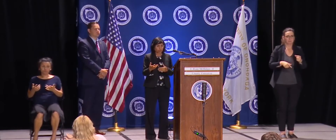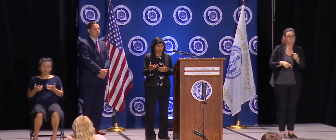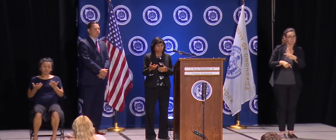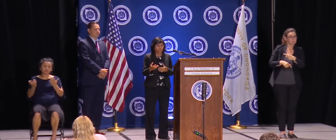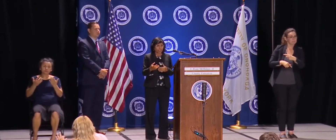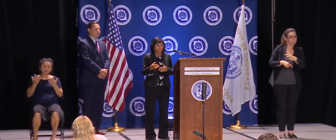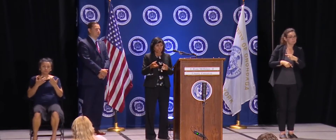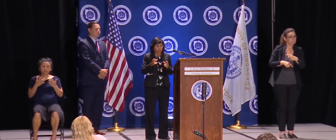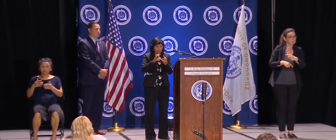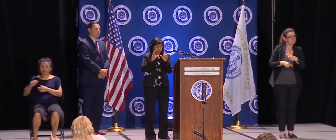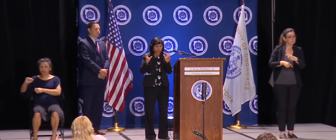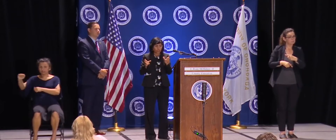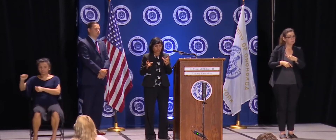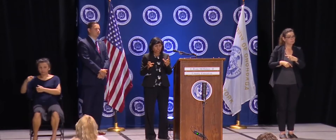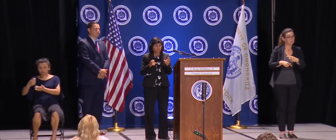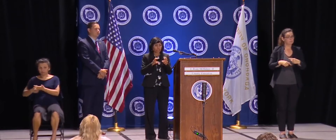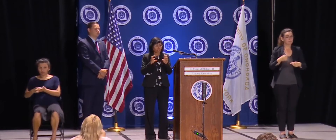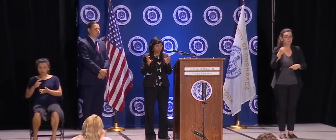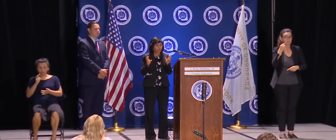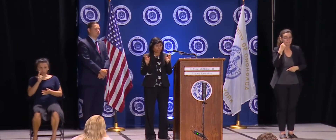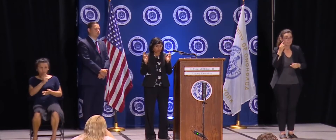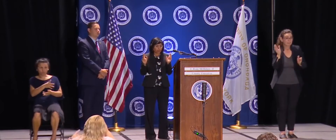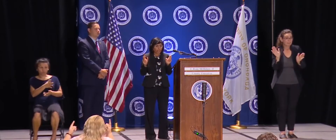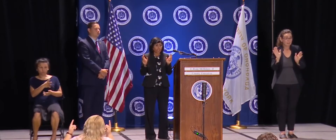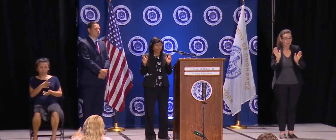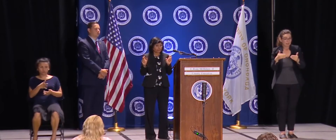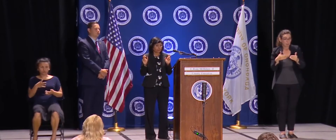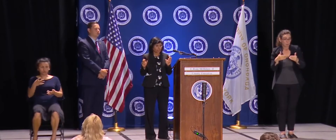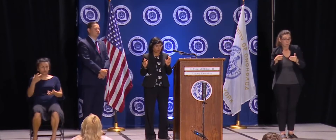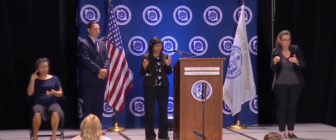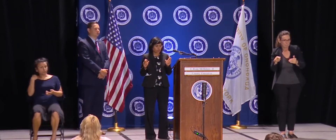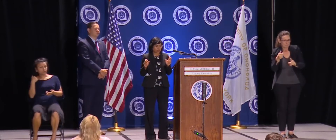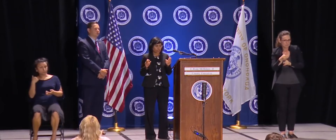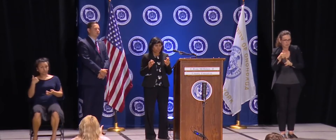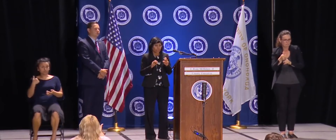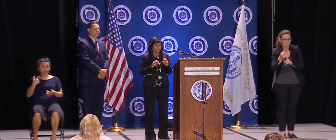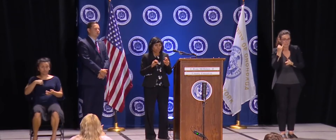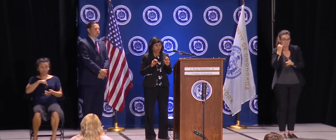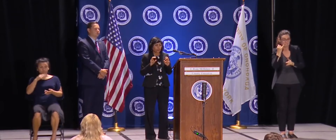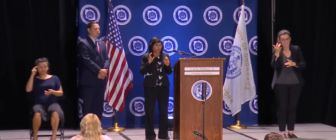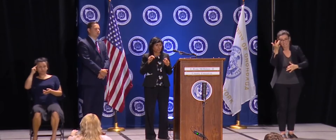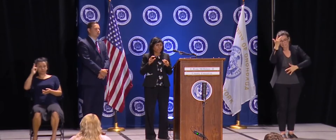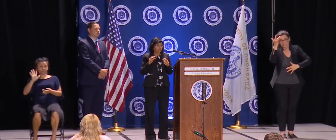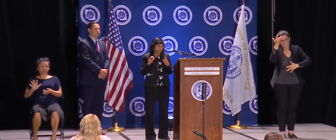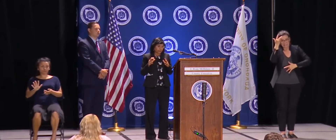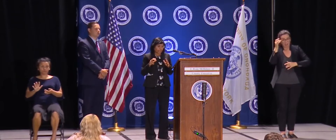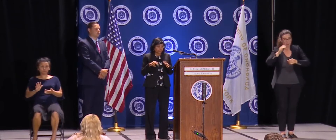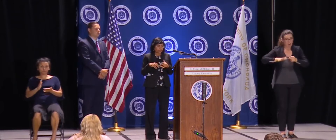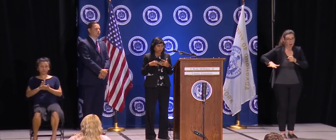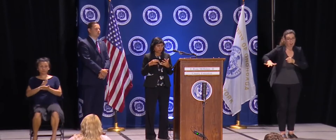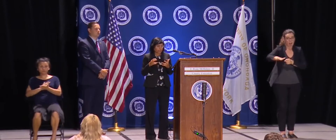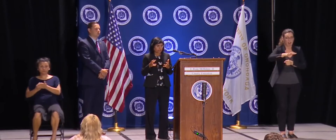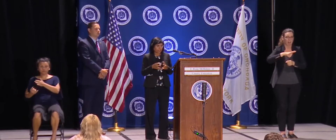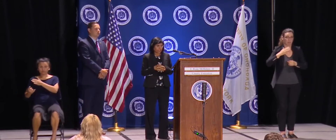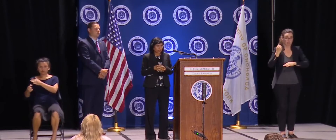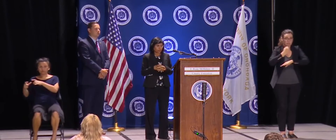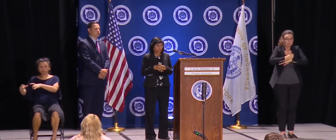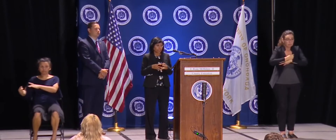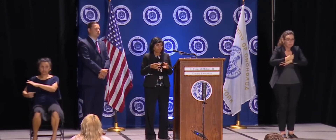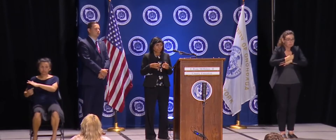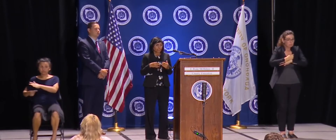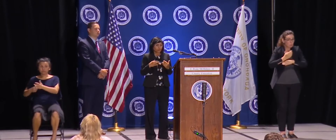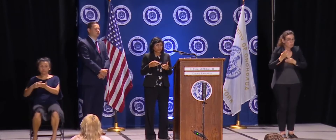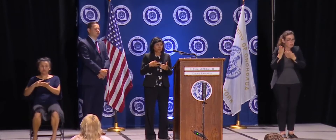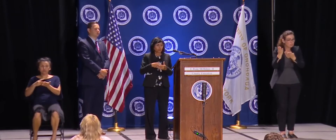commissioner's order, right? It means we are seeing that we are defining this as exposure. But we kind of, kind of can say that,